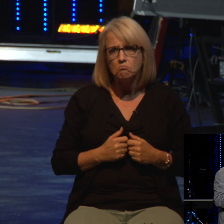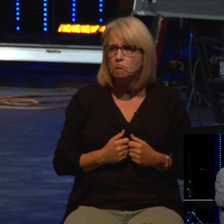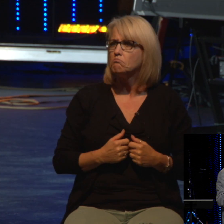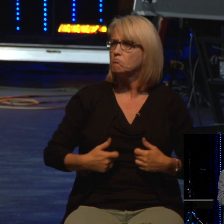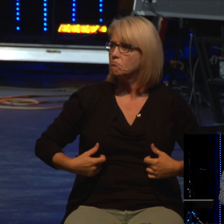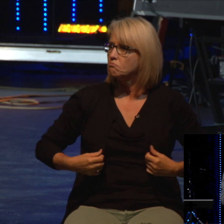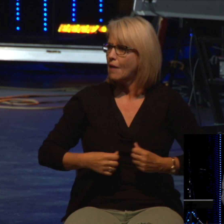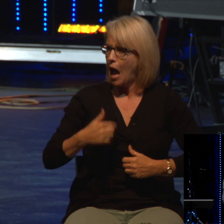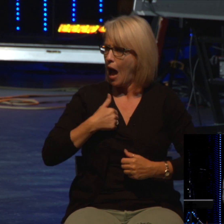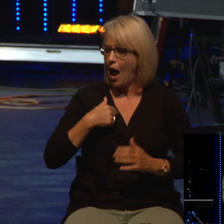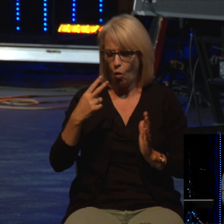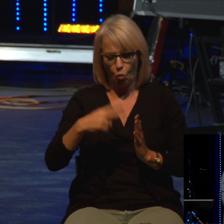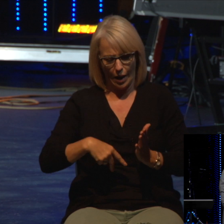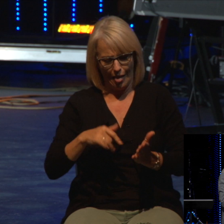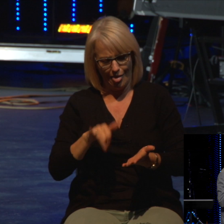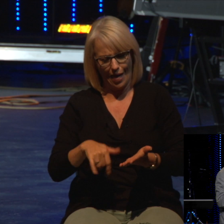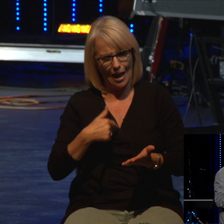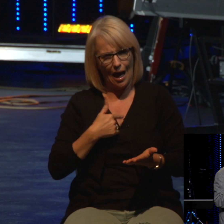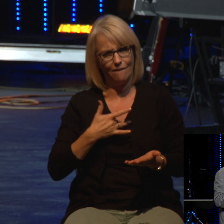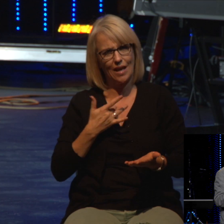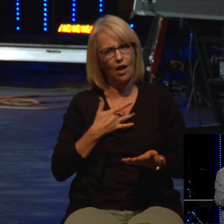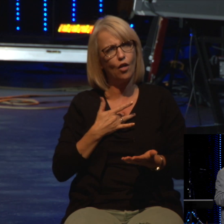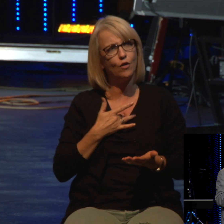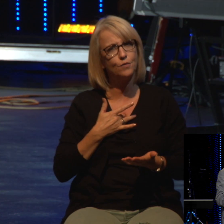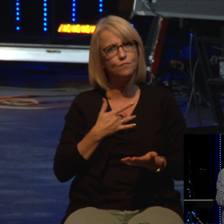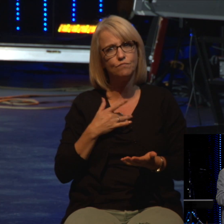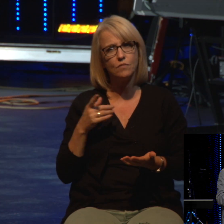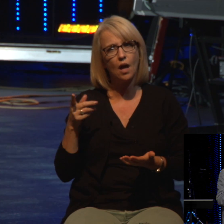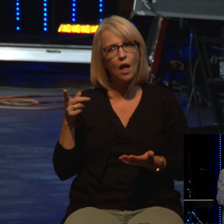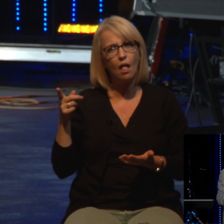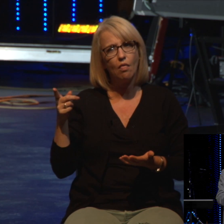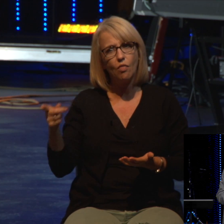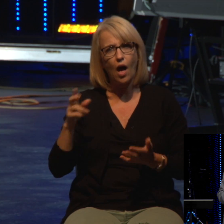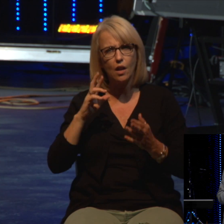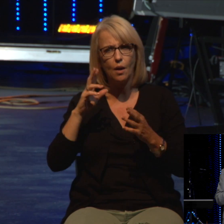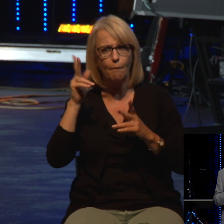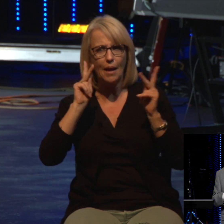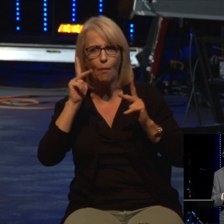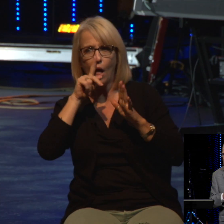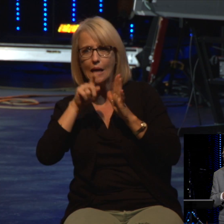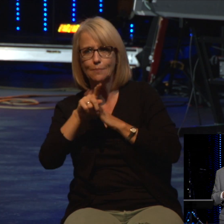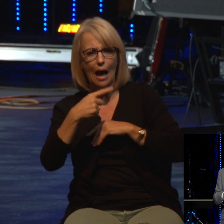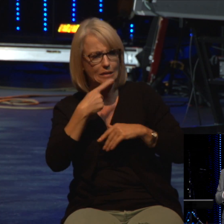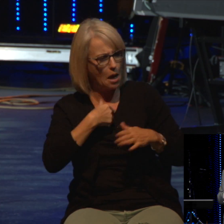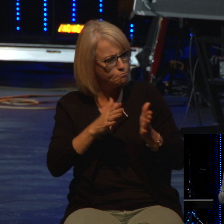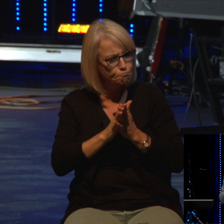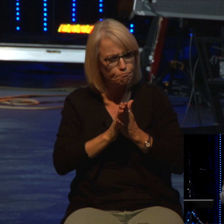myself wondering, was that report motivated by faith in God or was that report motivated